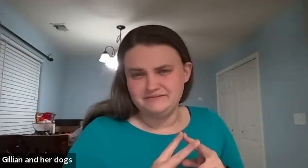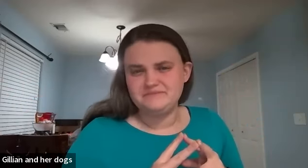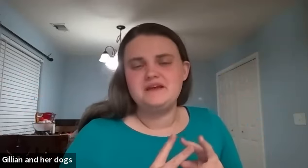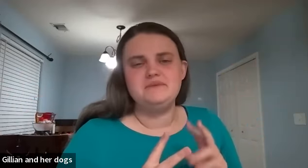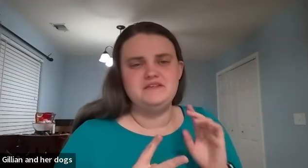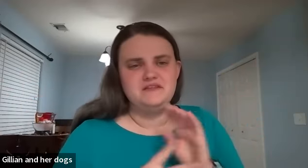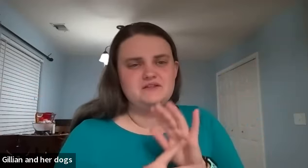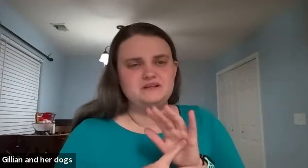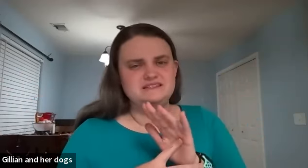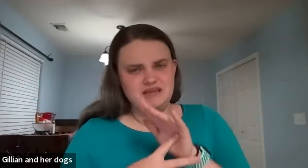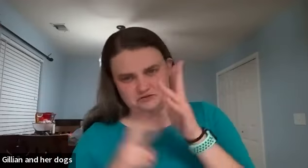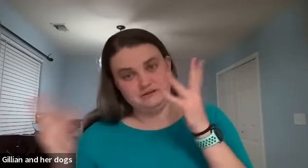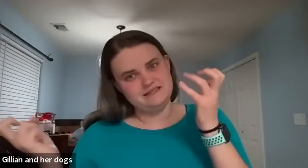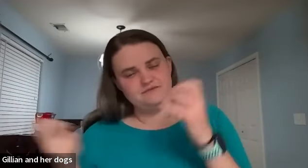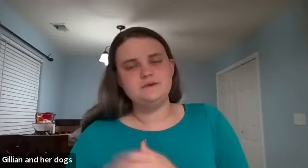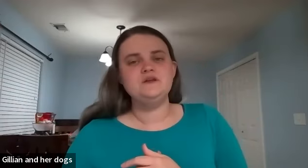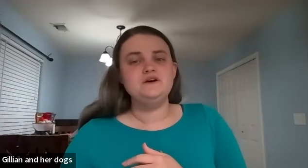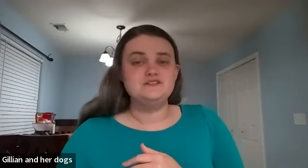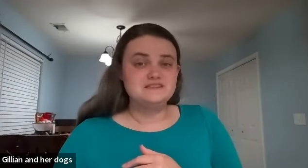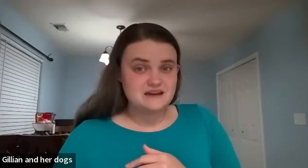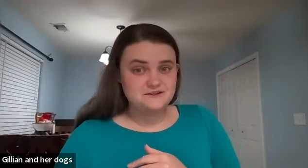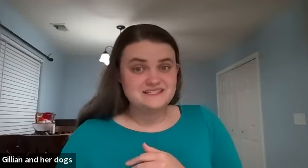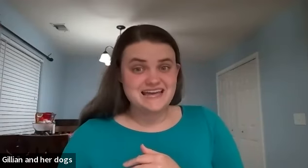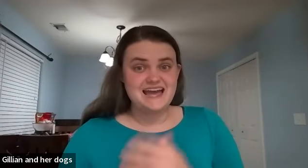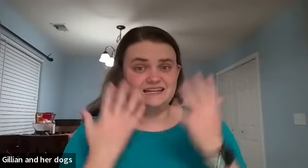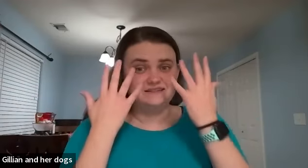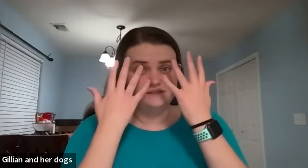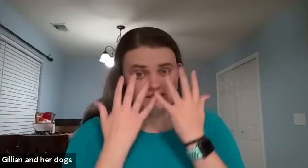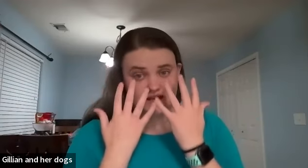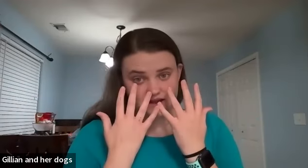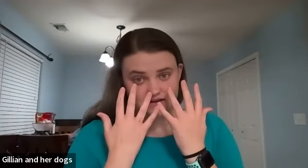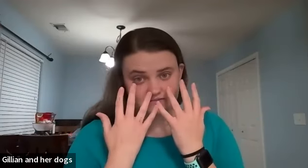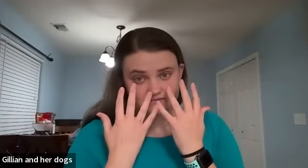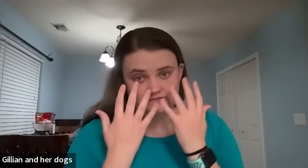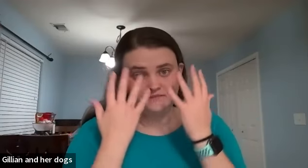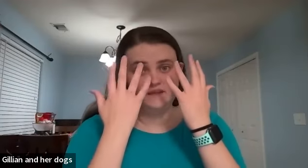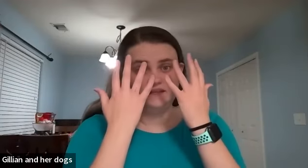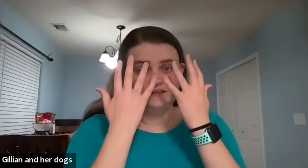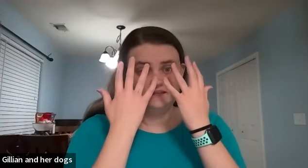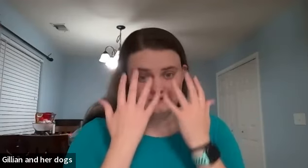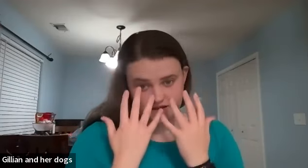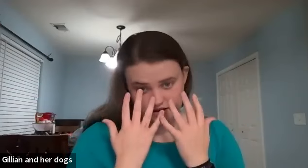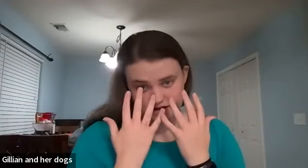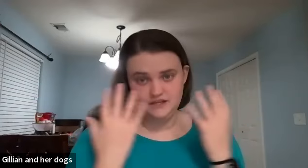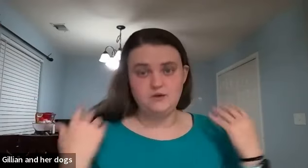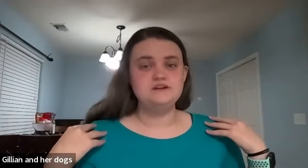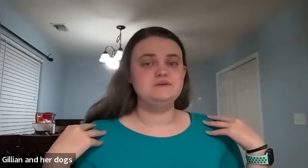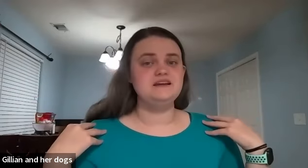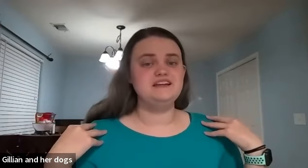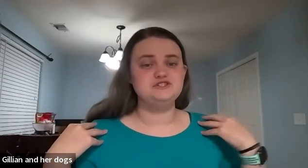but then the other one's the actual like sign for it so the sign for sad is sad sad and you always want to let